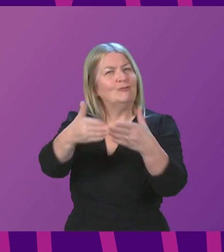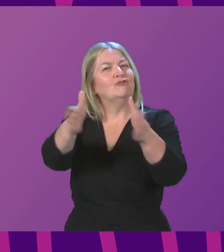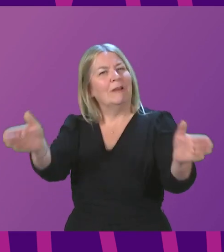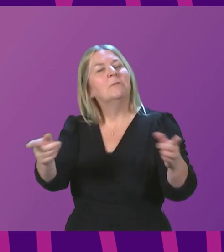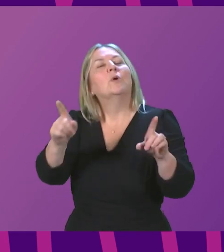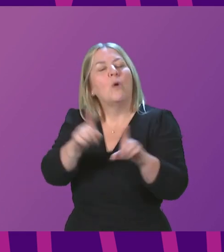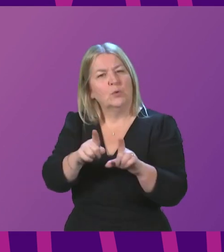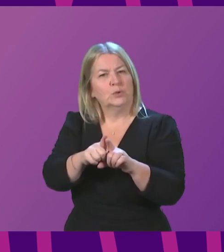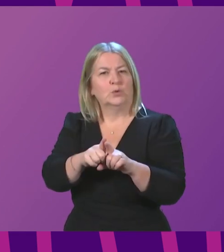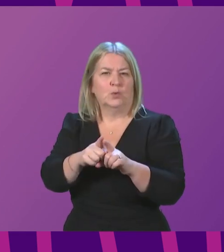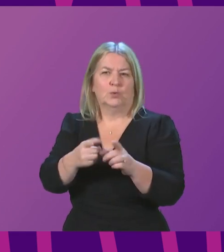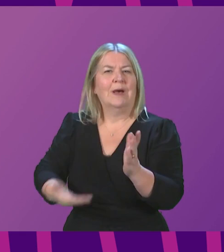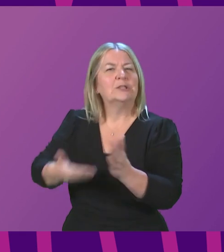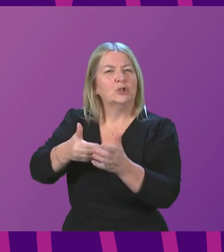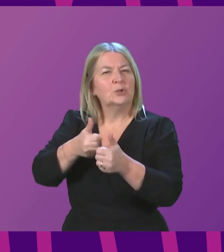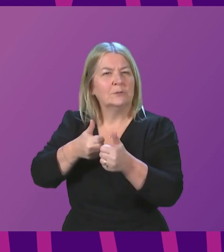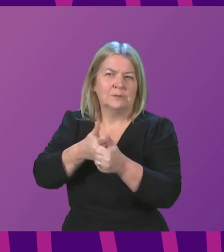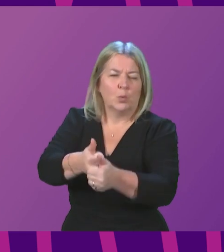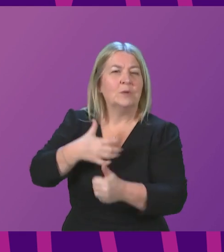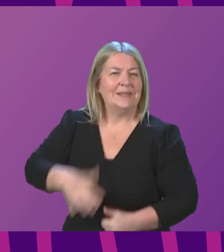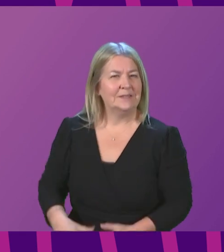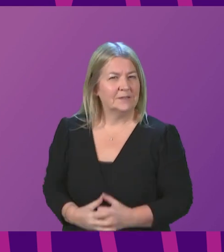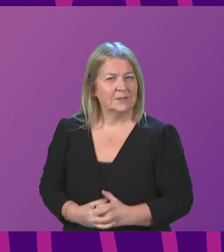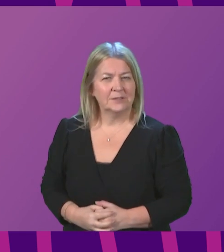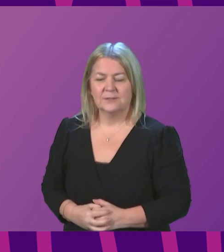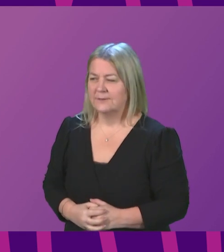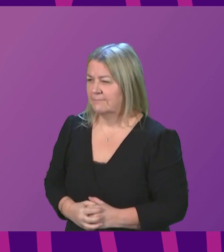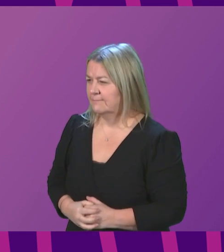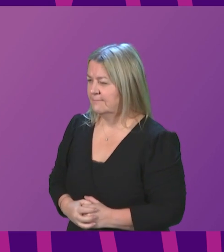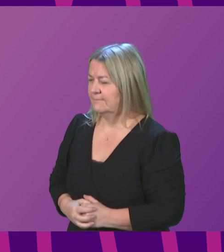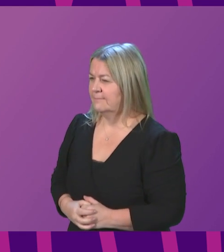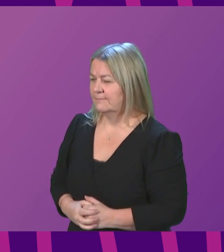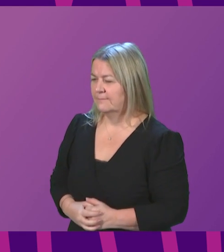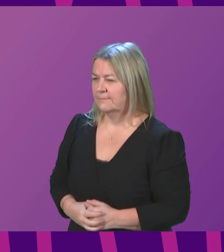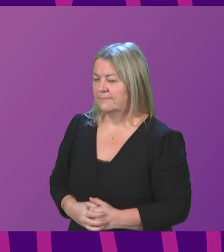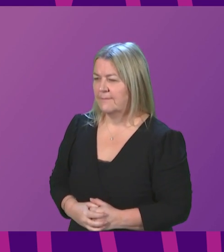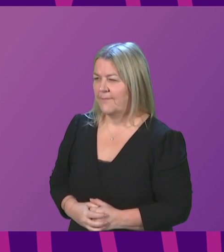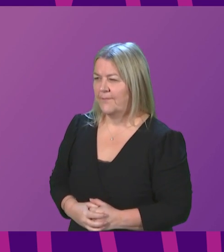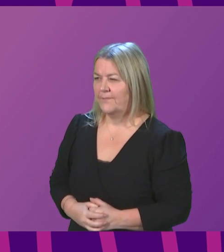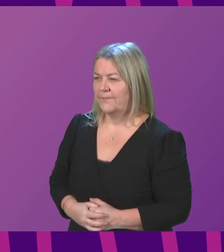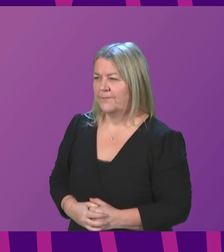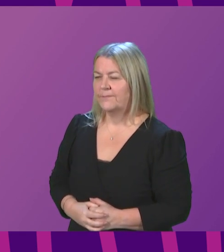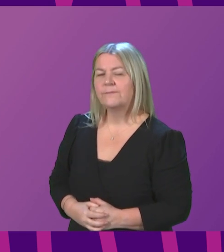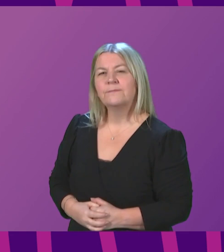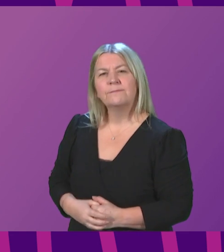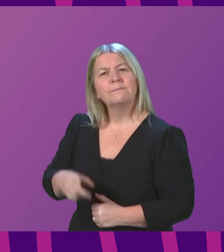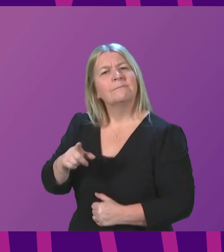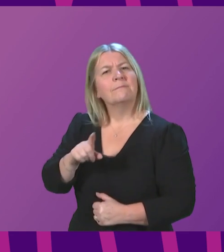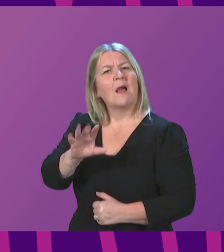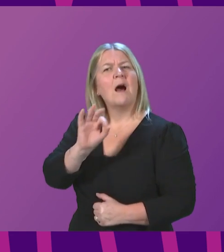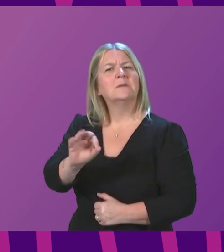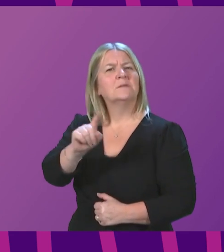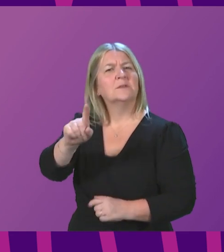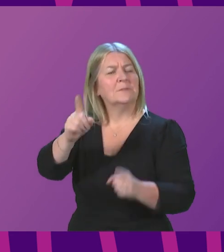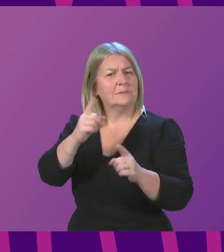question number five Brian Whittle thank you presenting officer to ask the first minister what action the Scottish